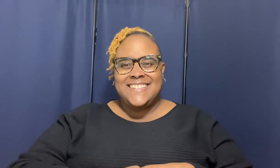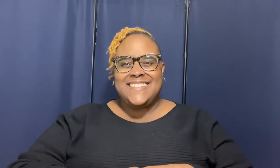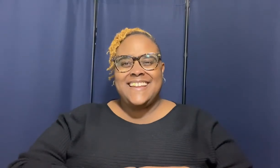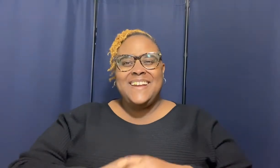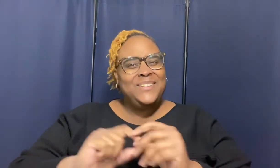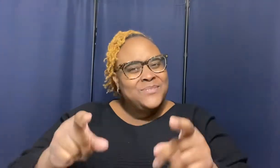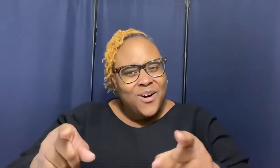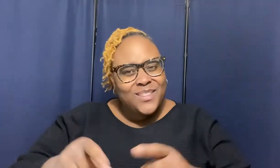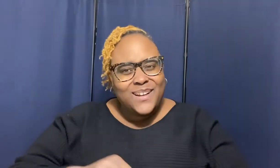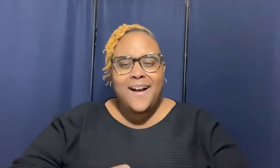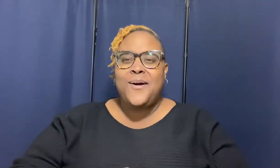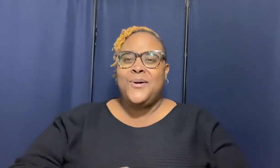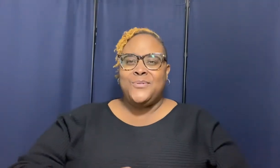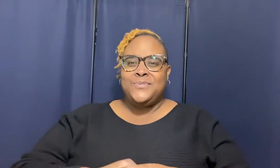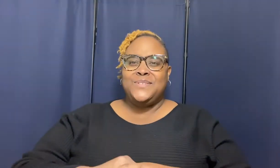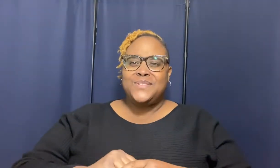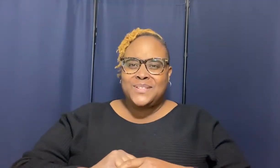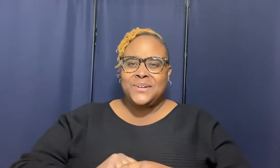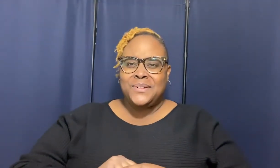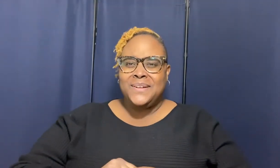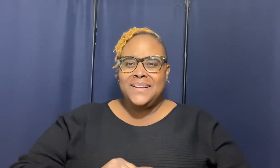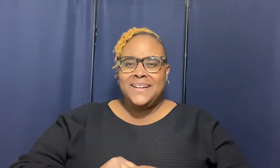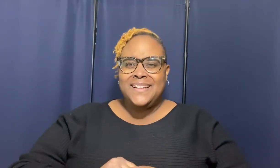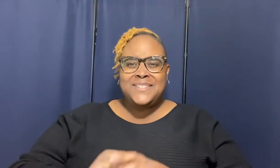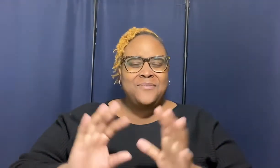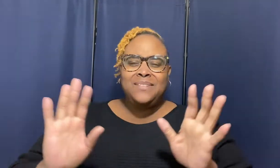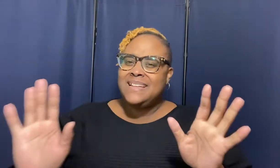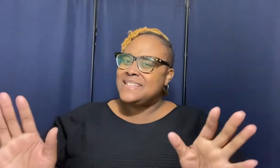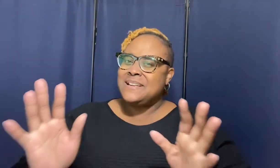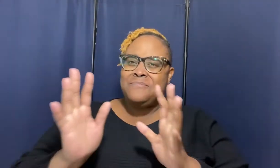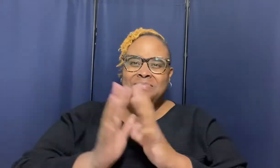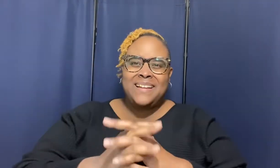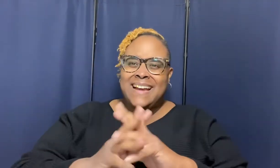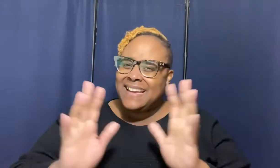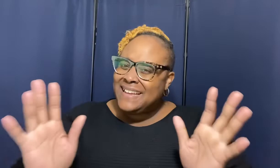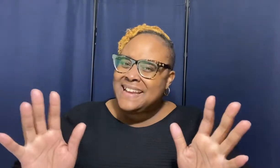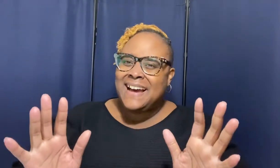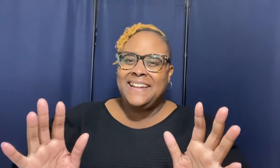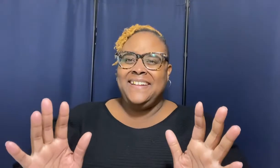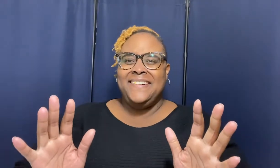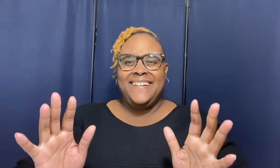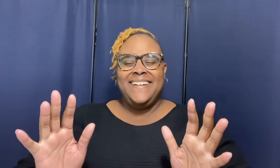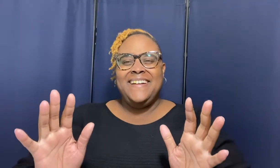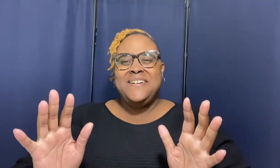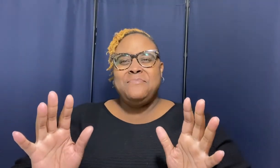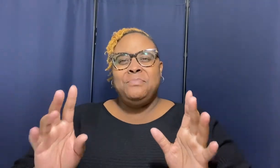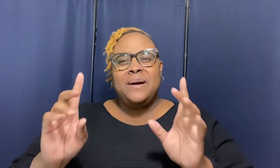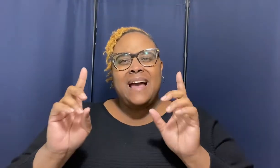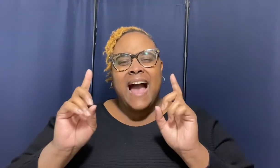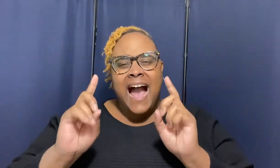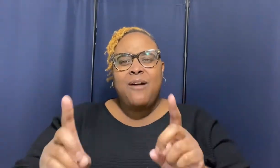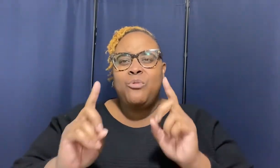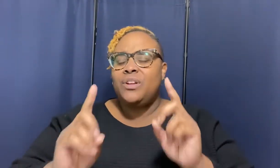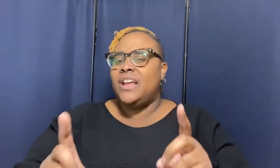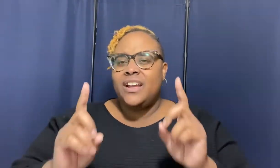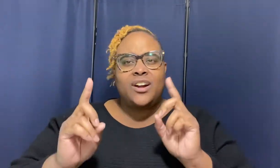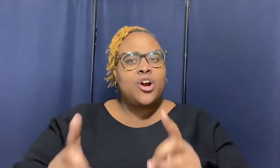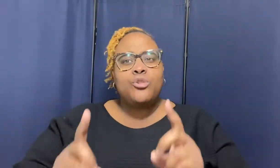you are the called sir so listen gotta get out of here but i want to encourage